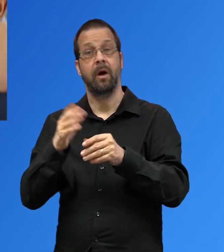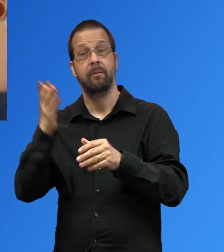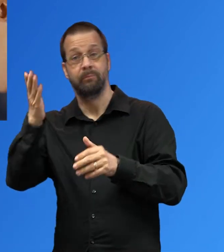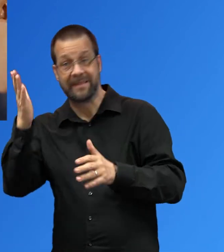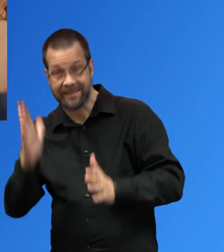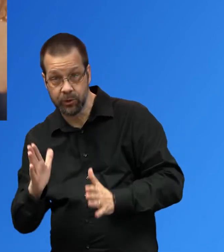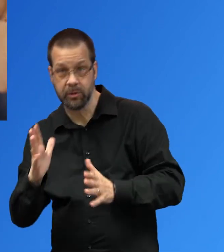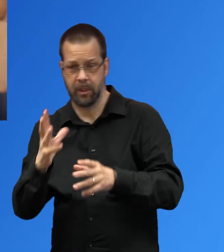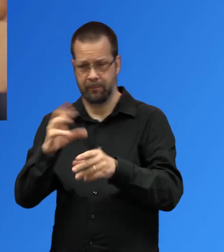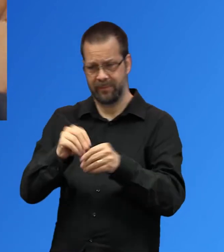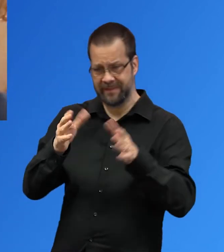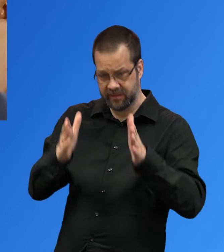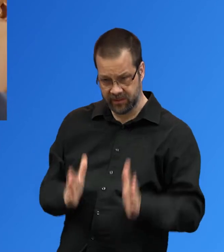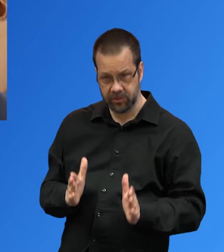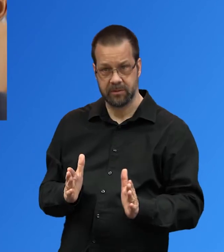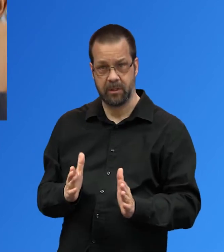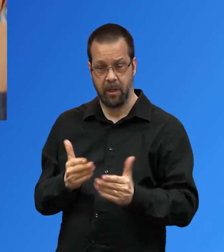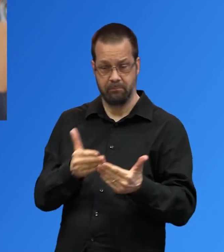and after the meetings take place.